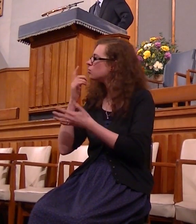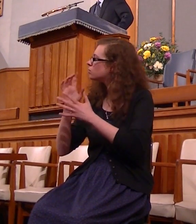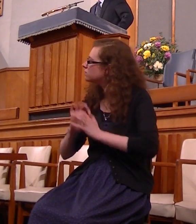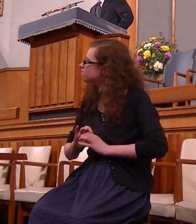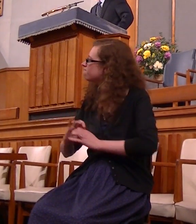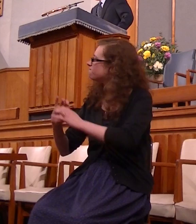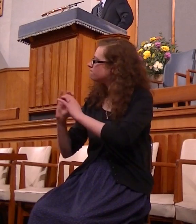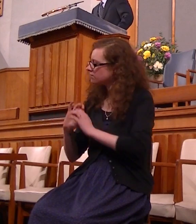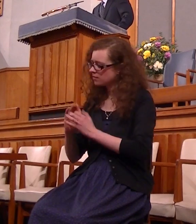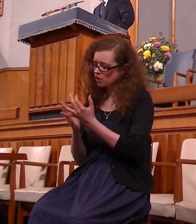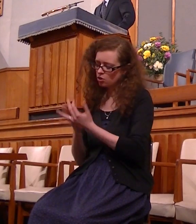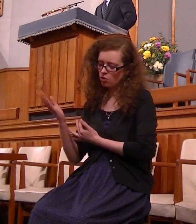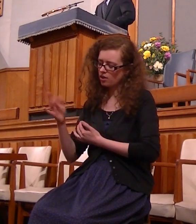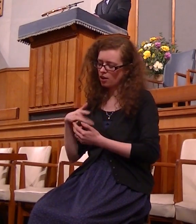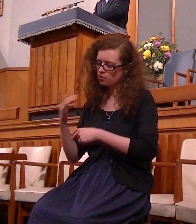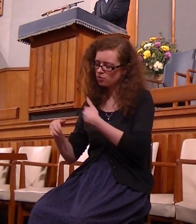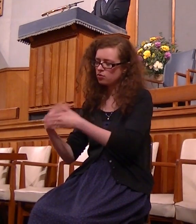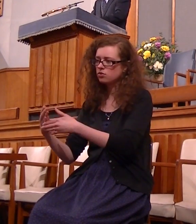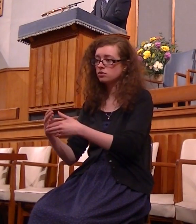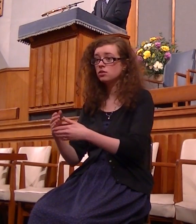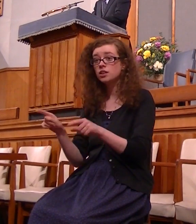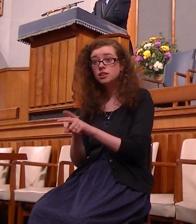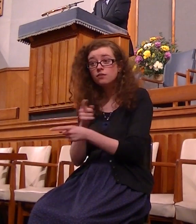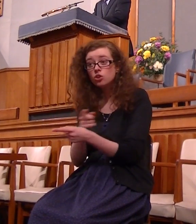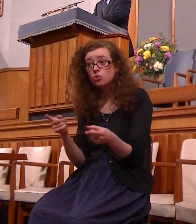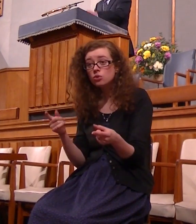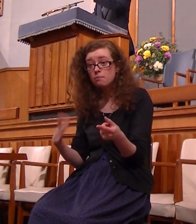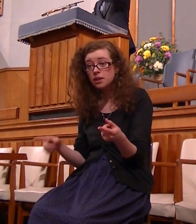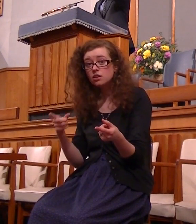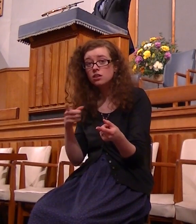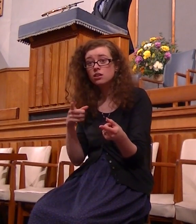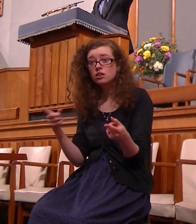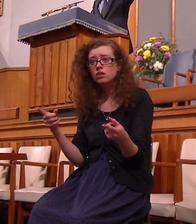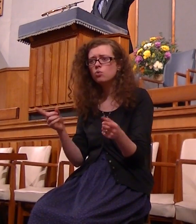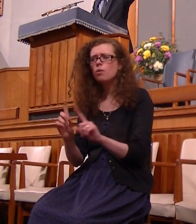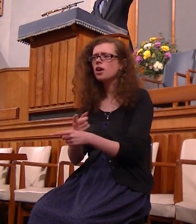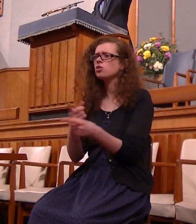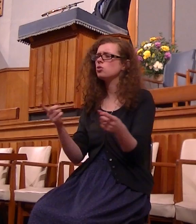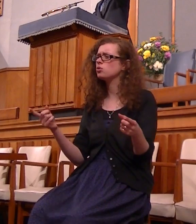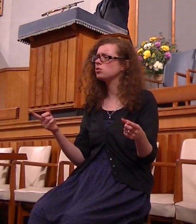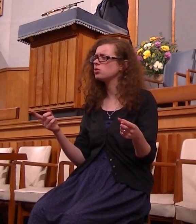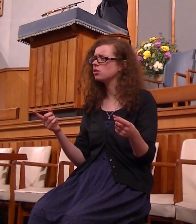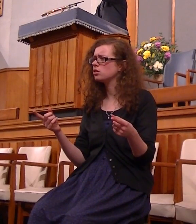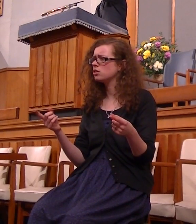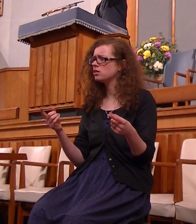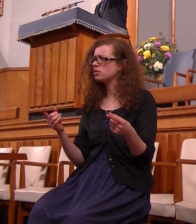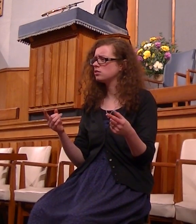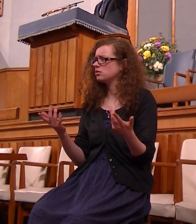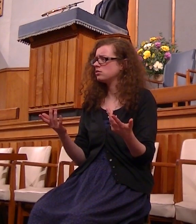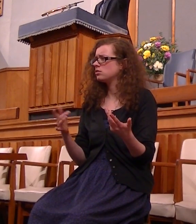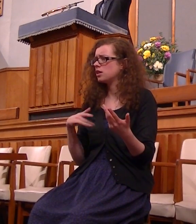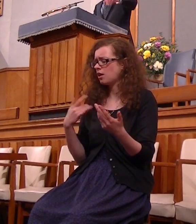to the end of the journey is that your experience where are you in this scheme of